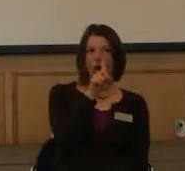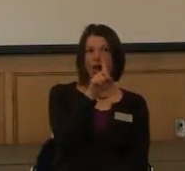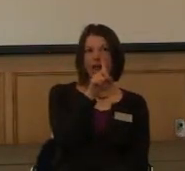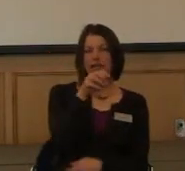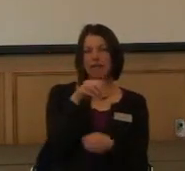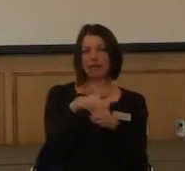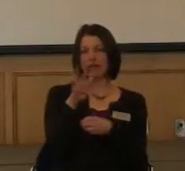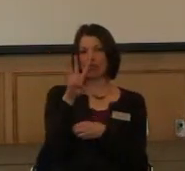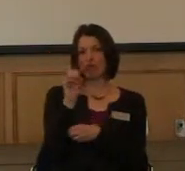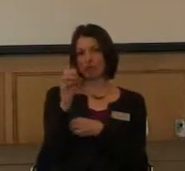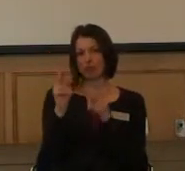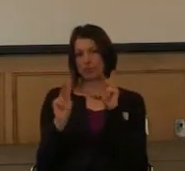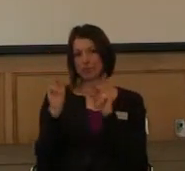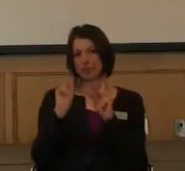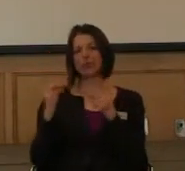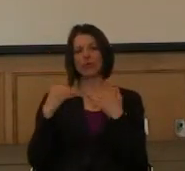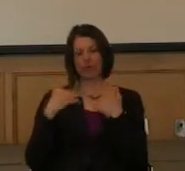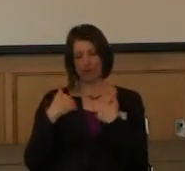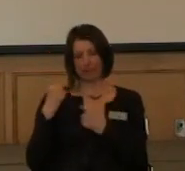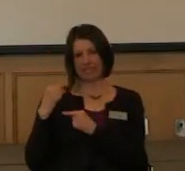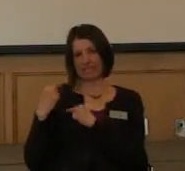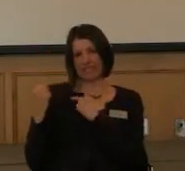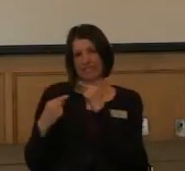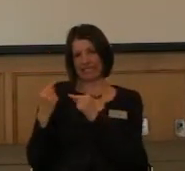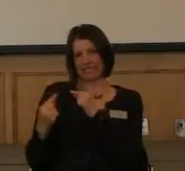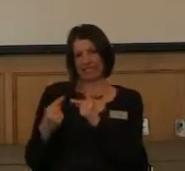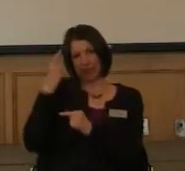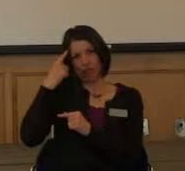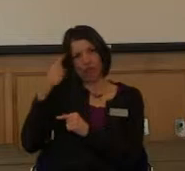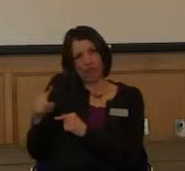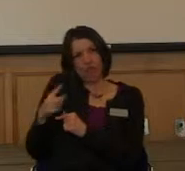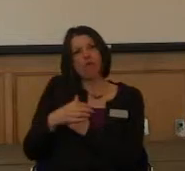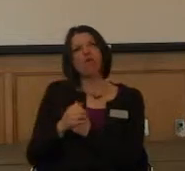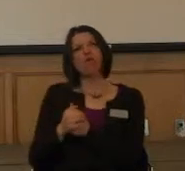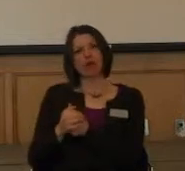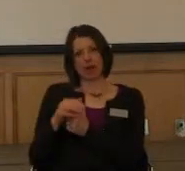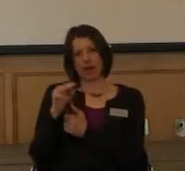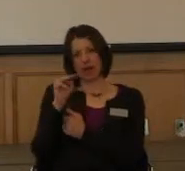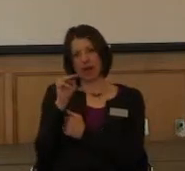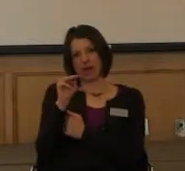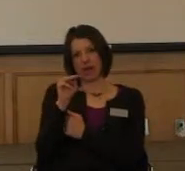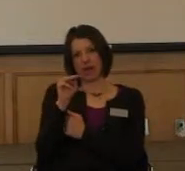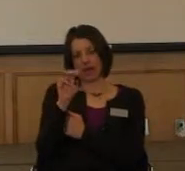will carry the gene for spinal muscular atrophy or SMA.